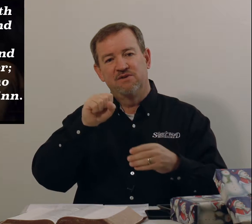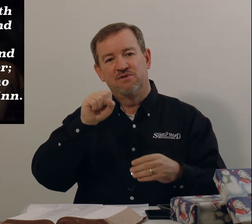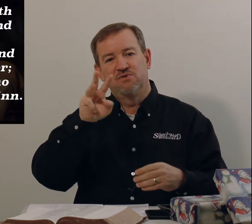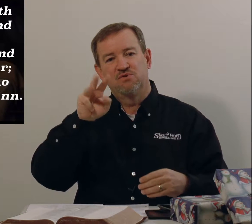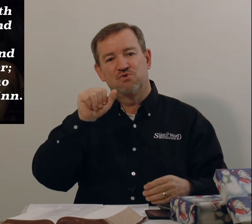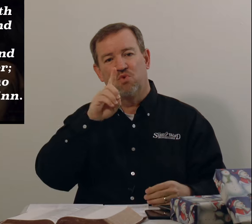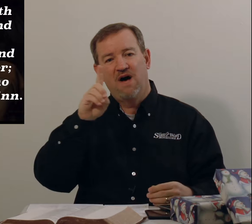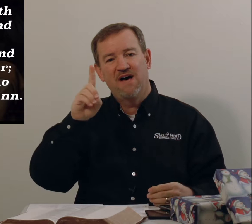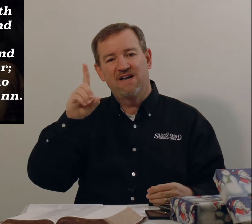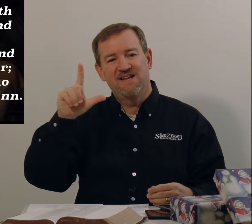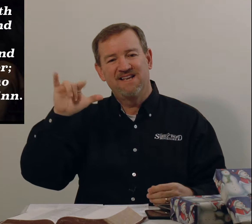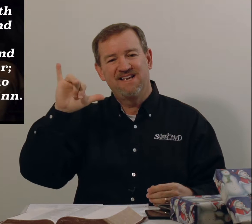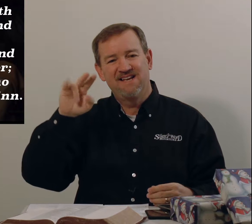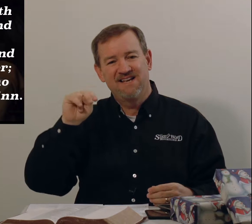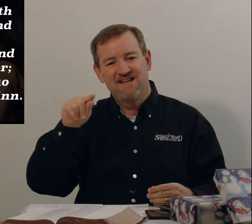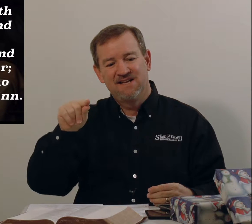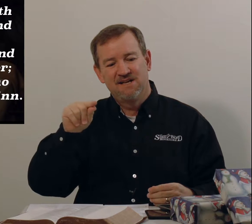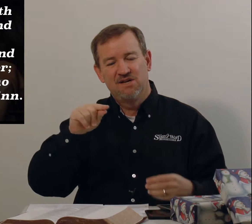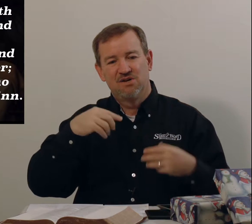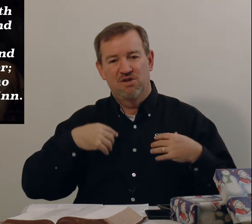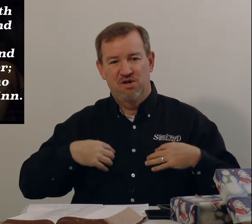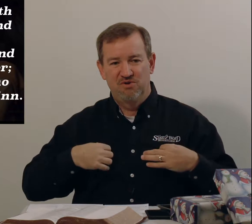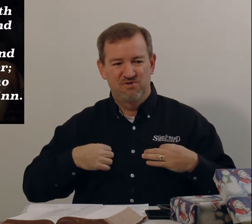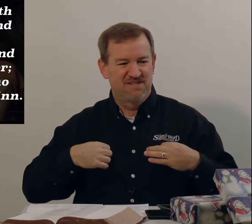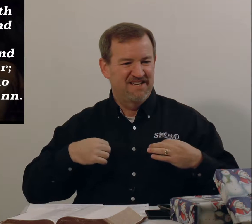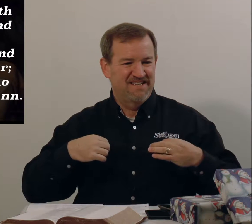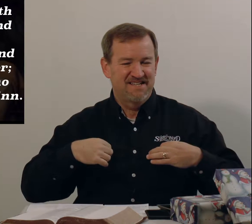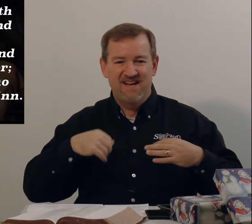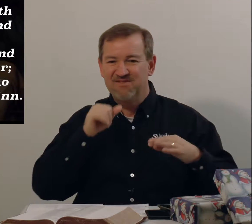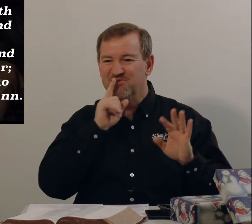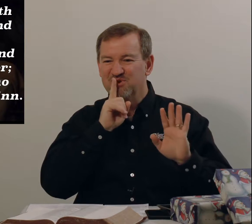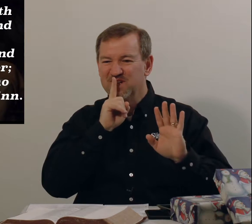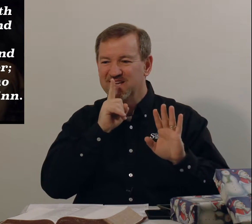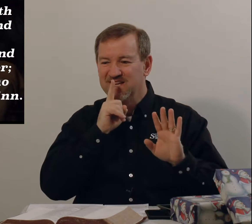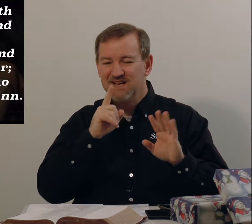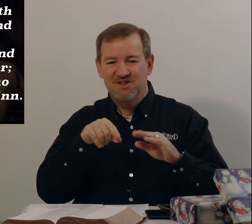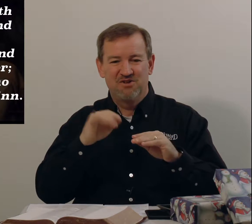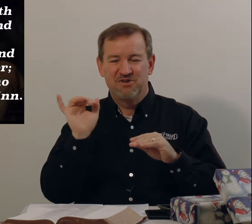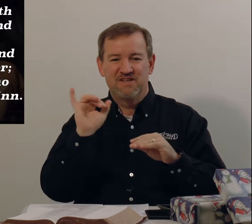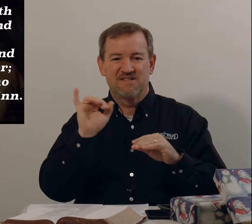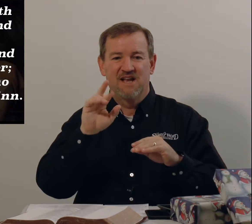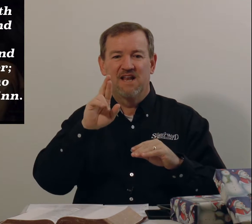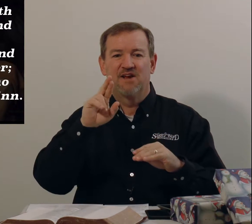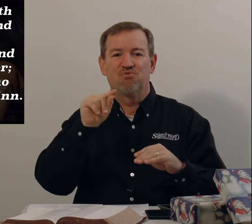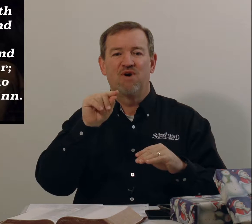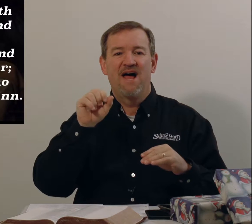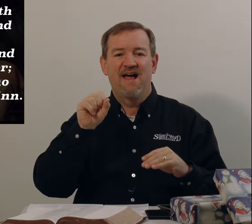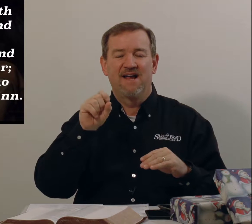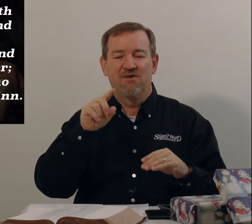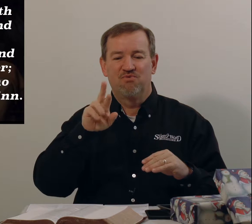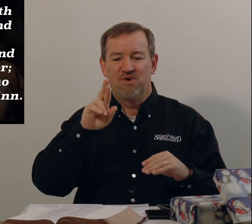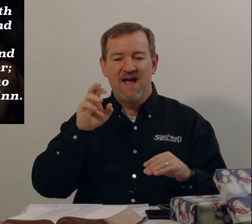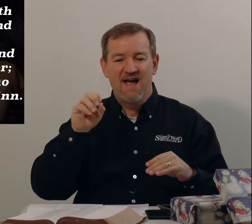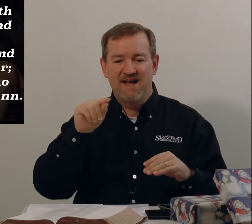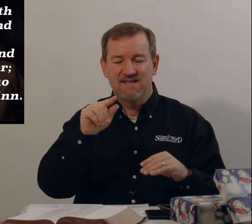swaddling clothes. It's not even really clothing. It's kind of like rags.